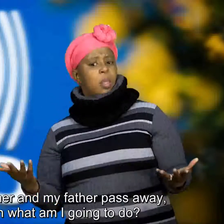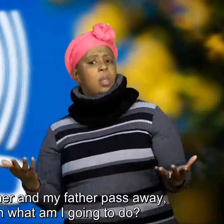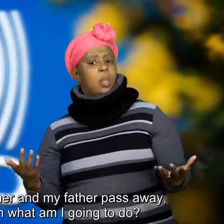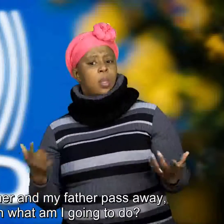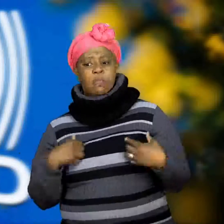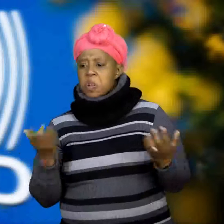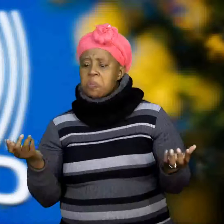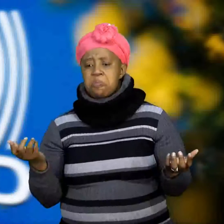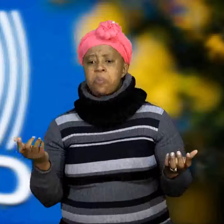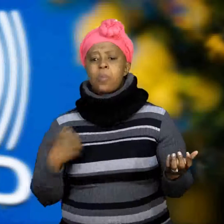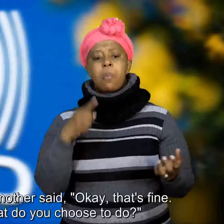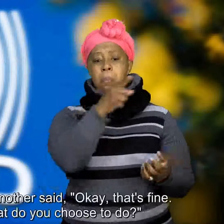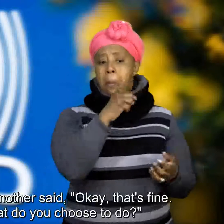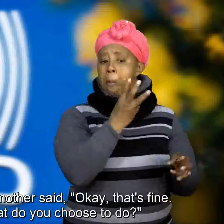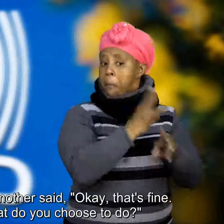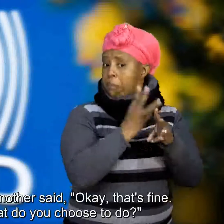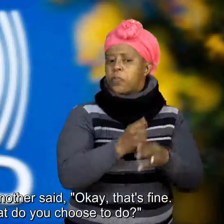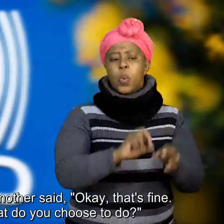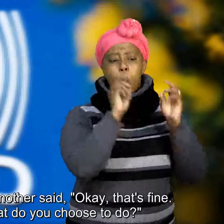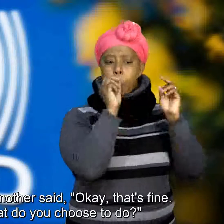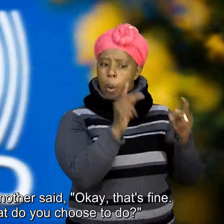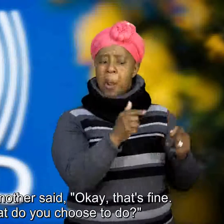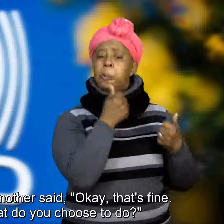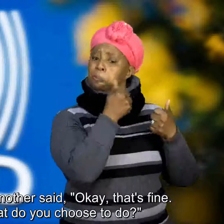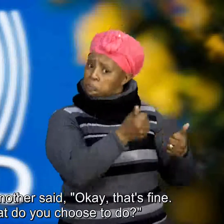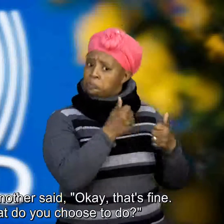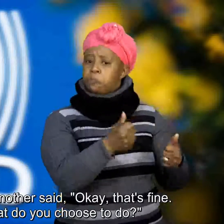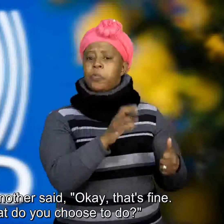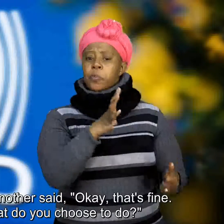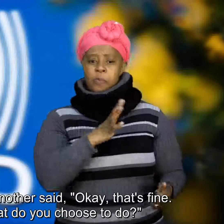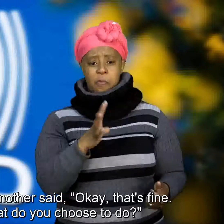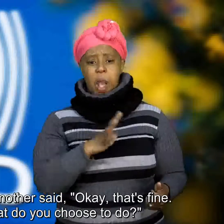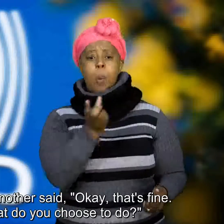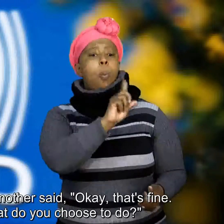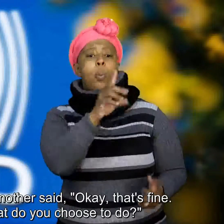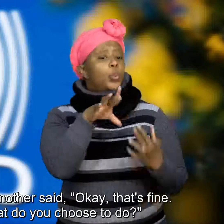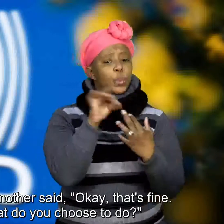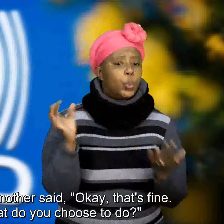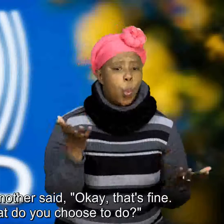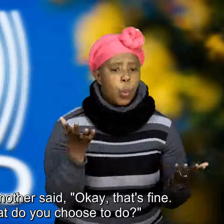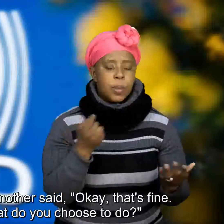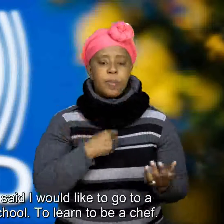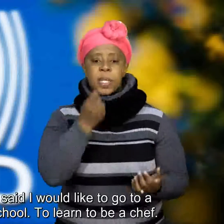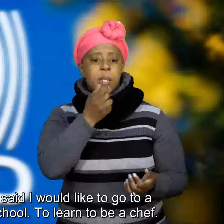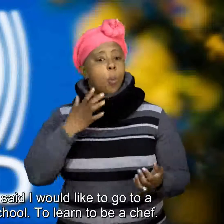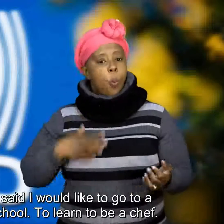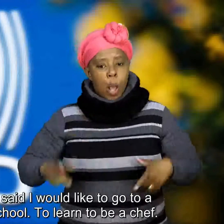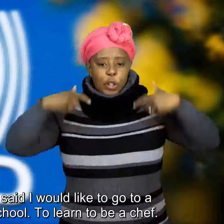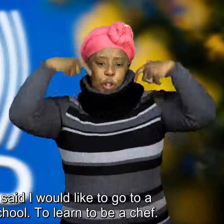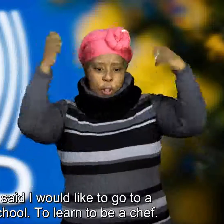do and my mother said okay that's fine what do you choose to do and I said I would like to go to